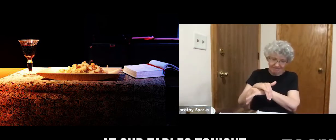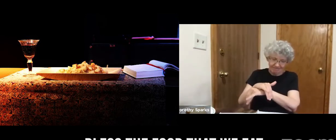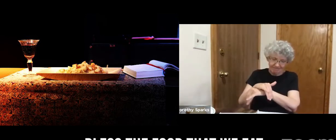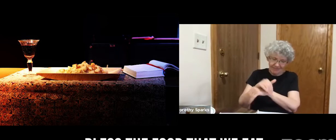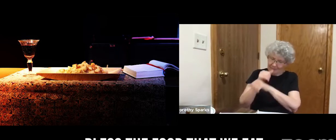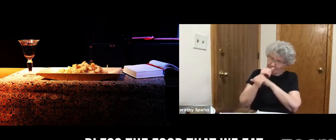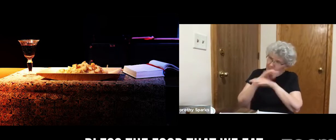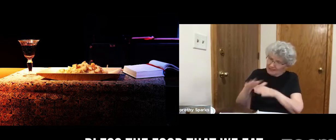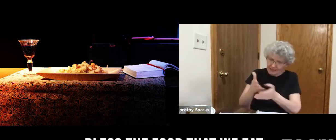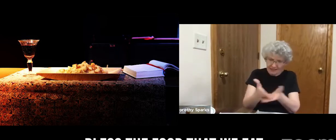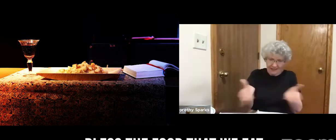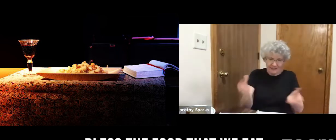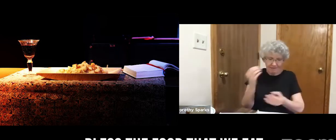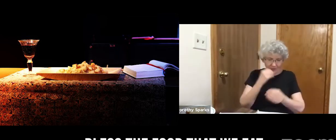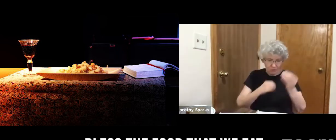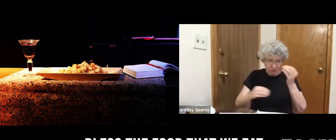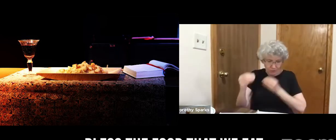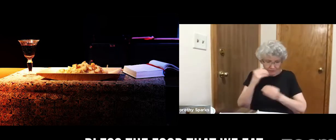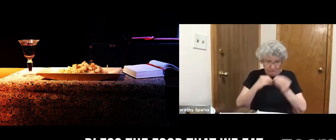Bless the food that we eat.